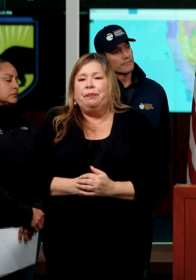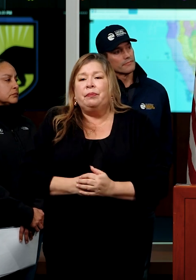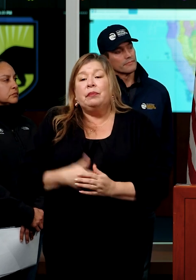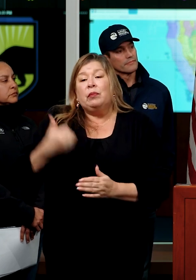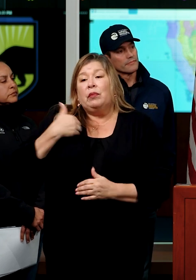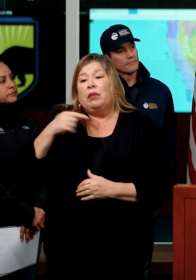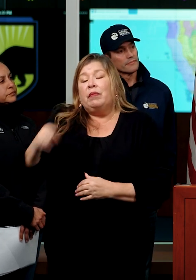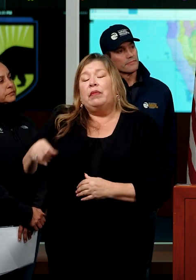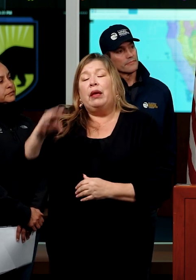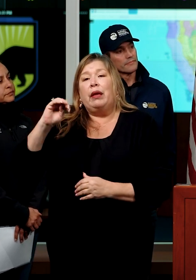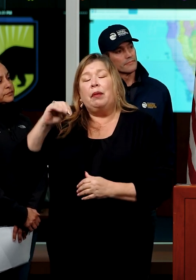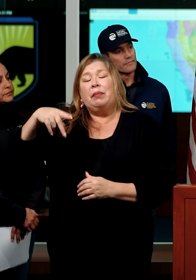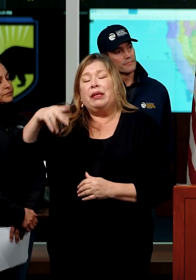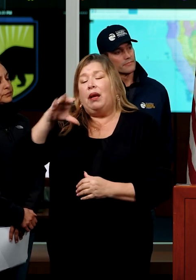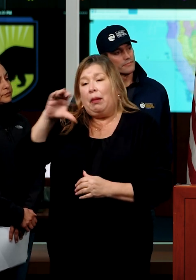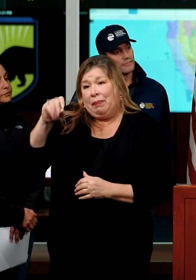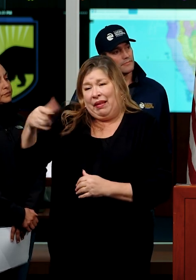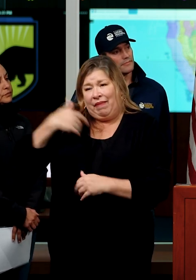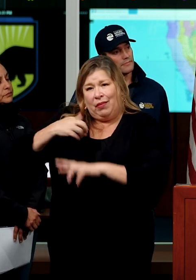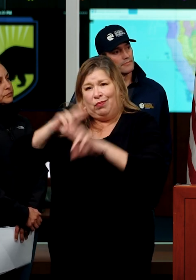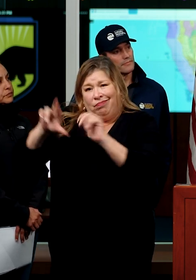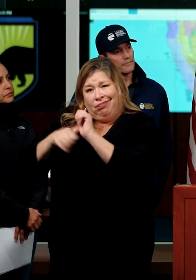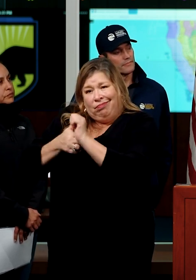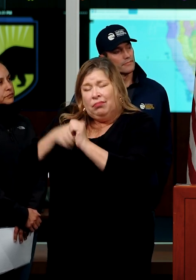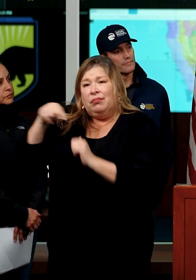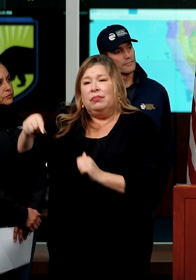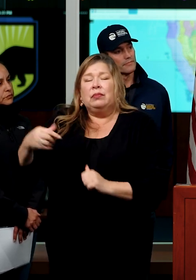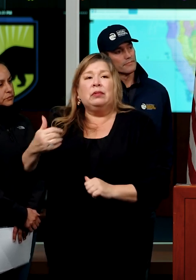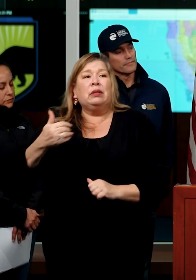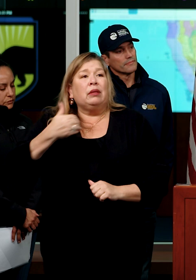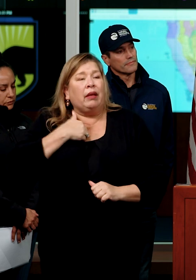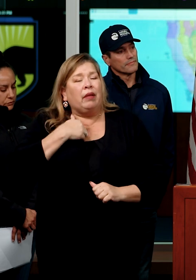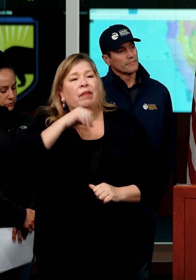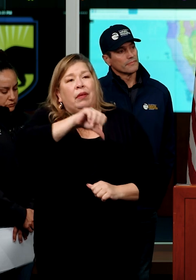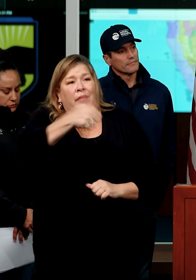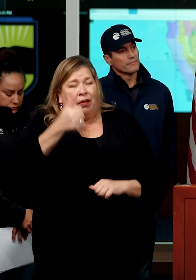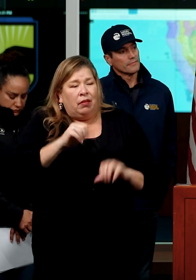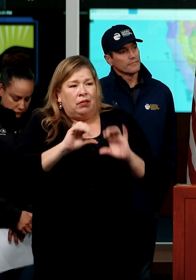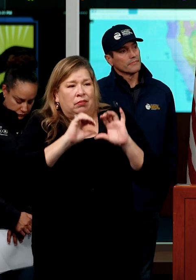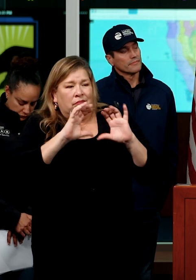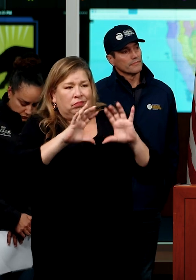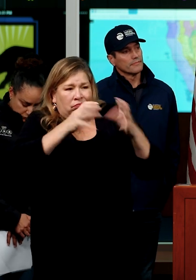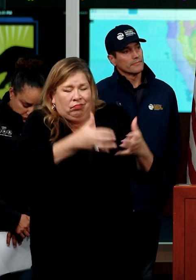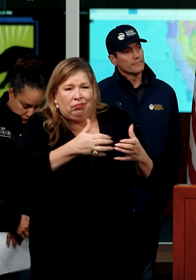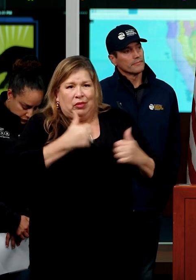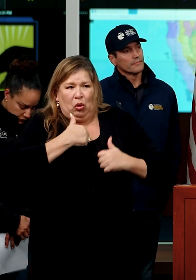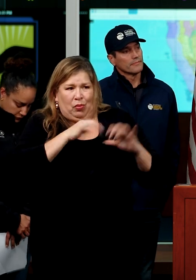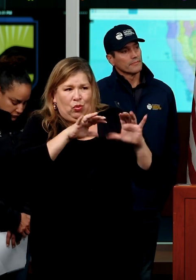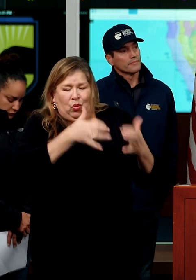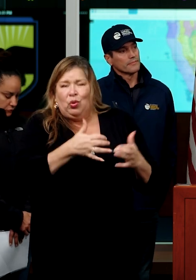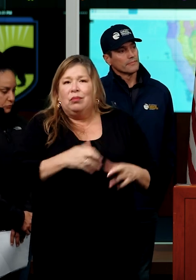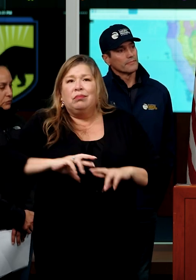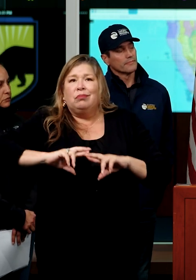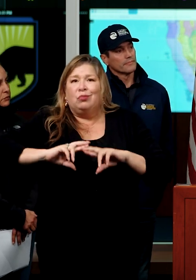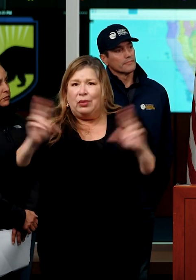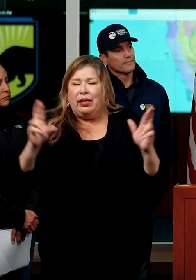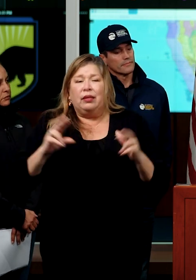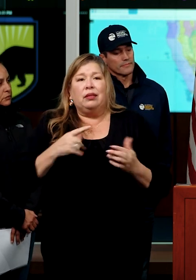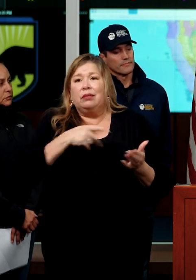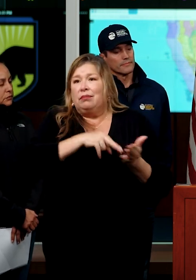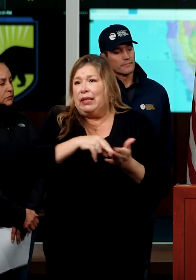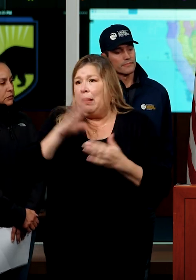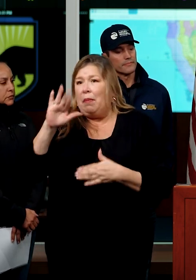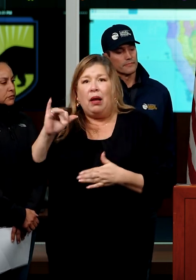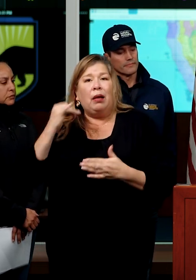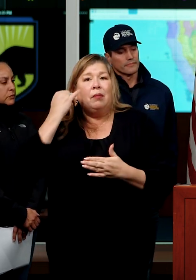on standby. We also have the 649th engineer company on standby to provide a menu of consequence management